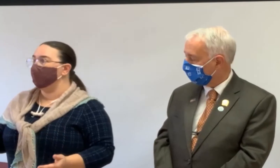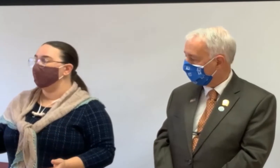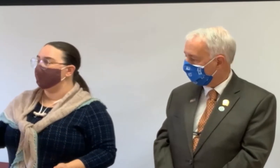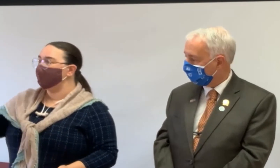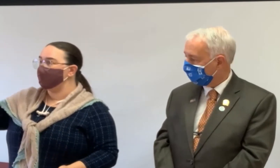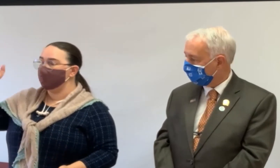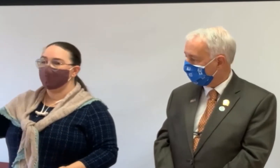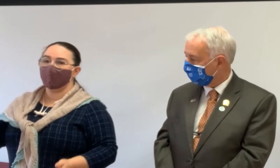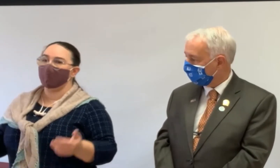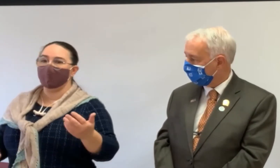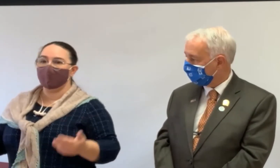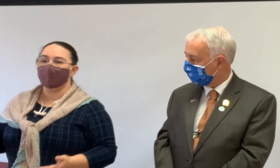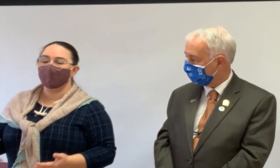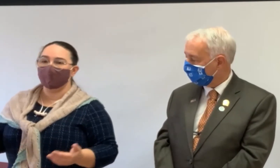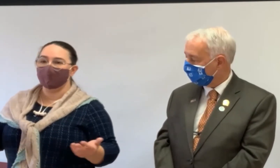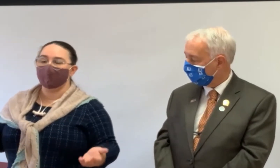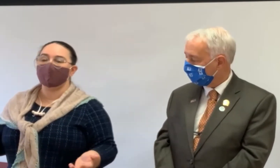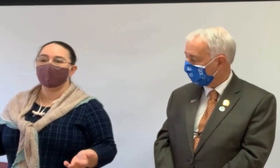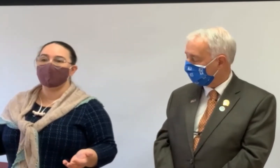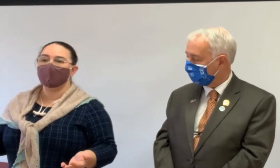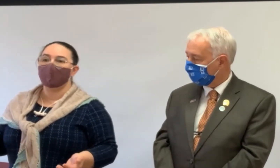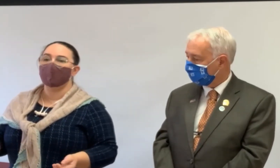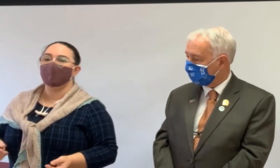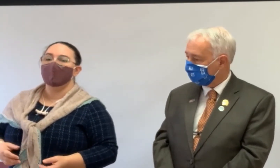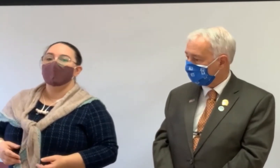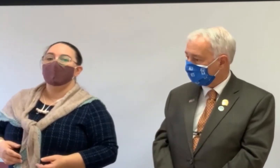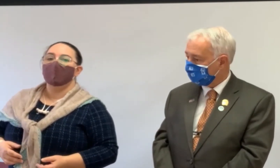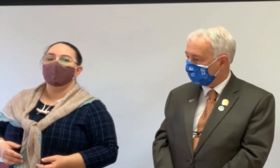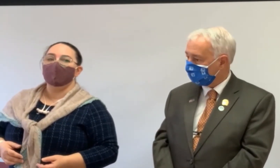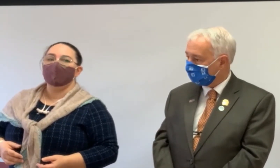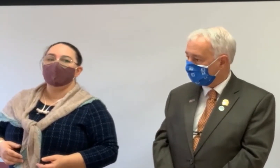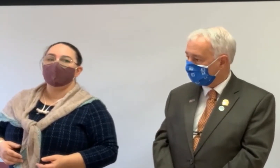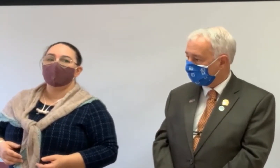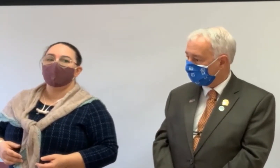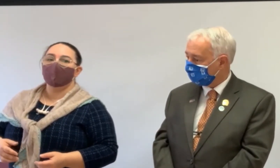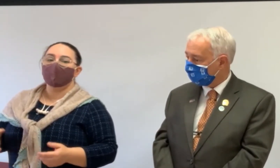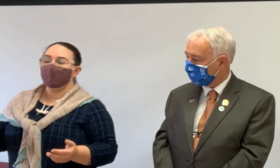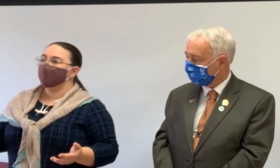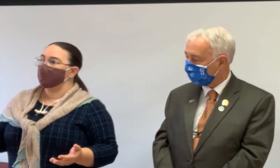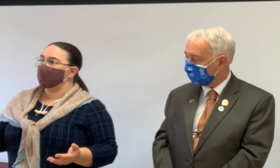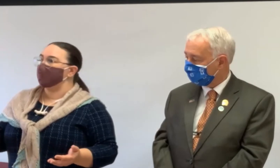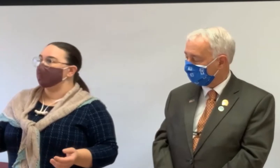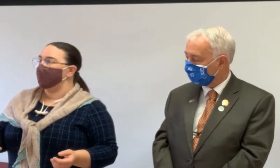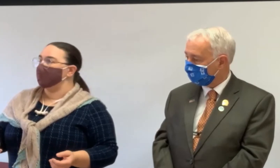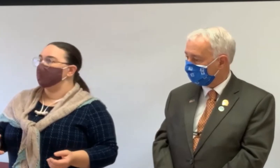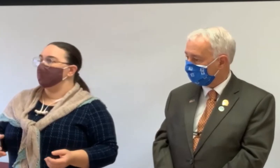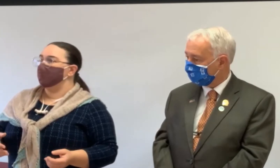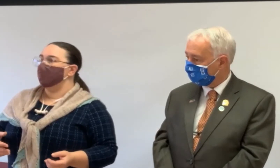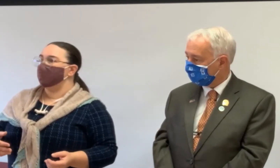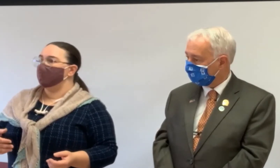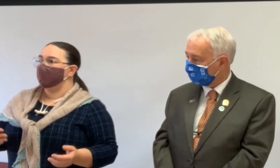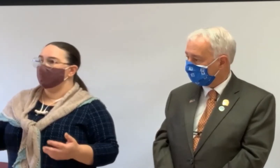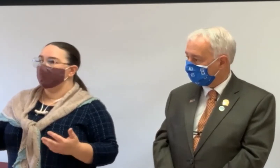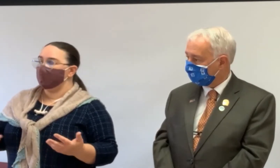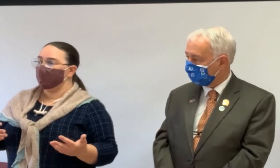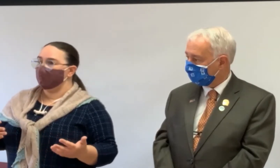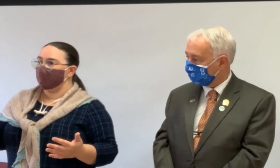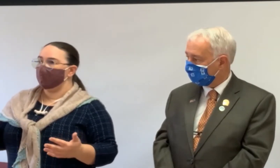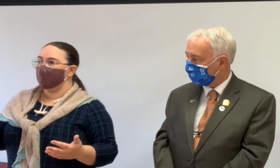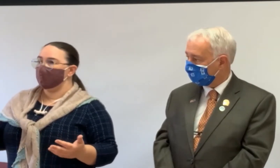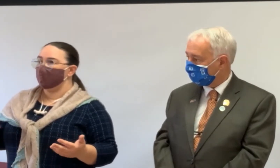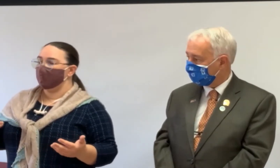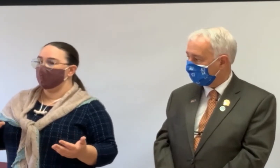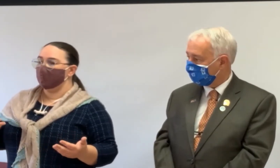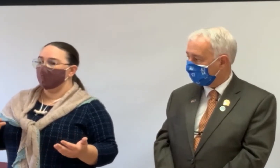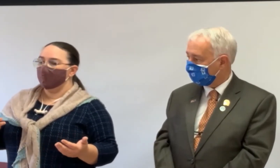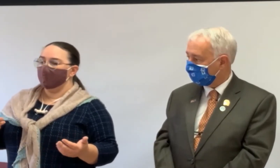control without having to maybe go up and downstairs for a thermostat. Um, all kinds of things like that. Um, you know, even a lot